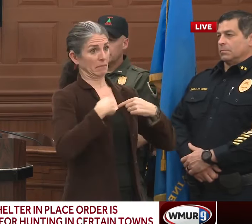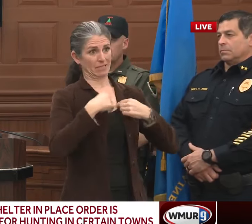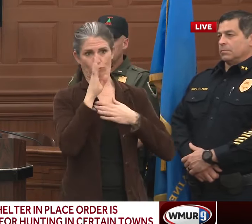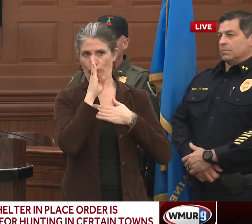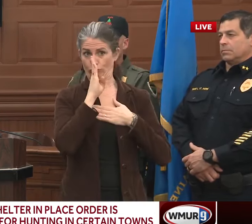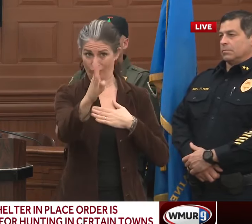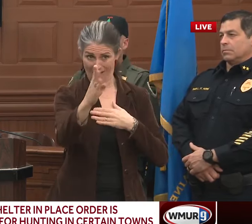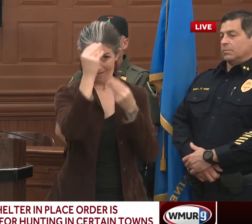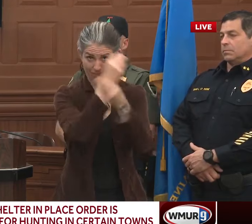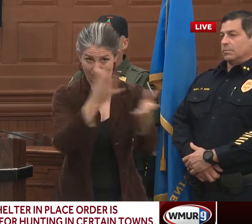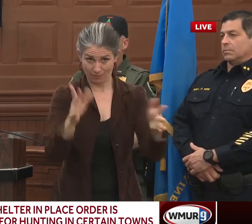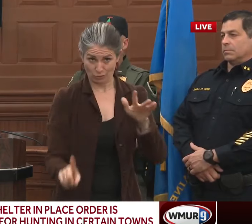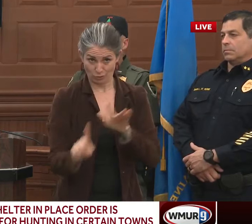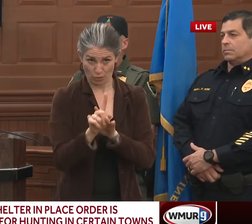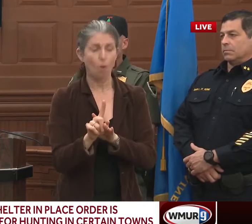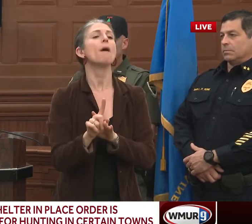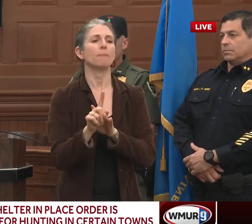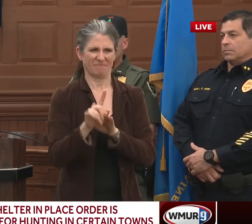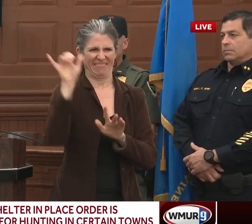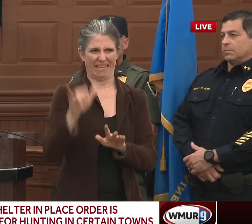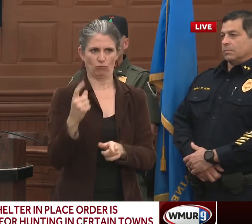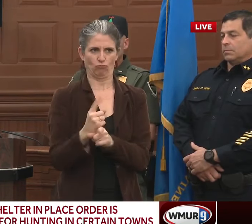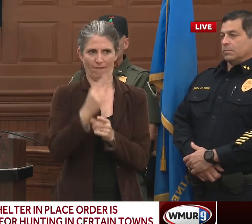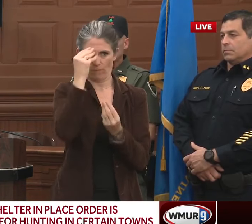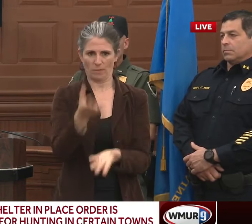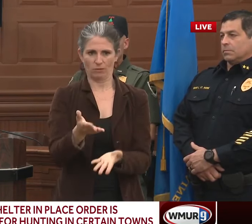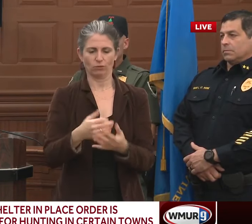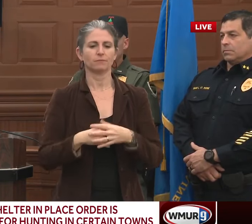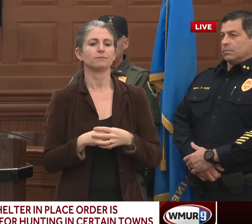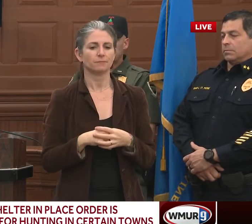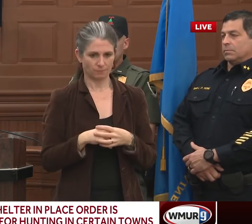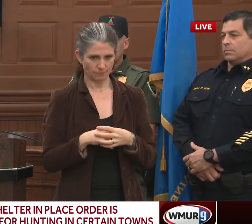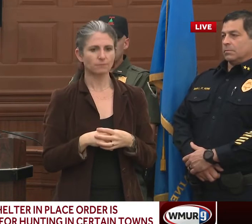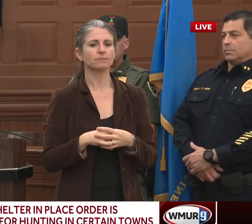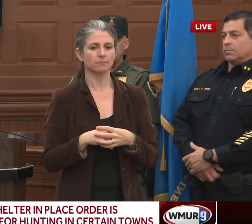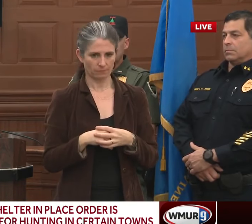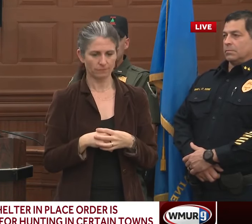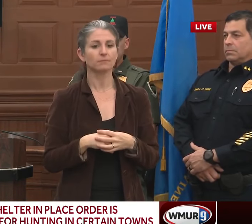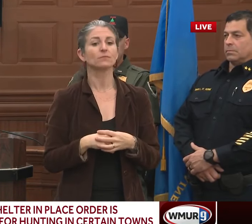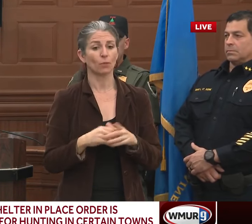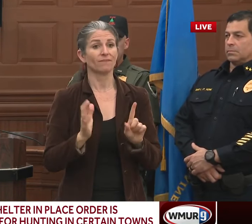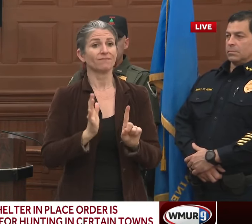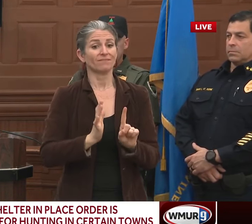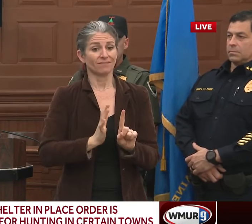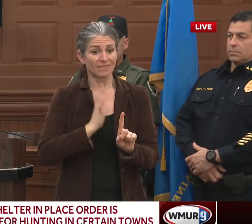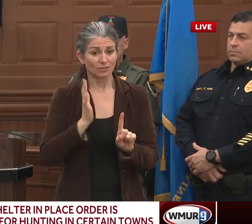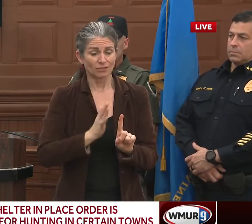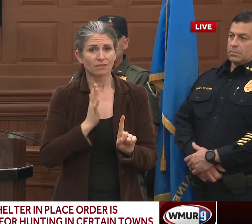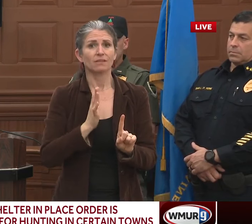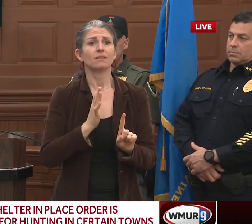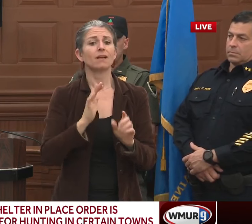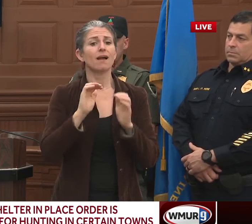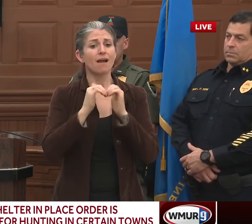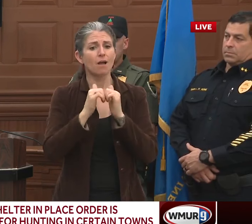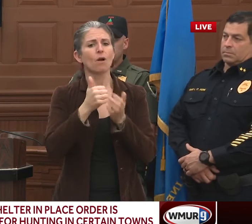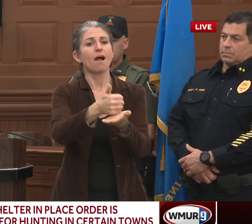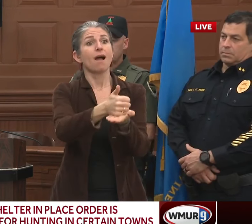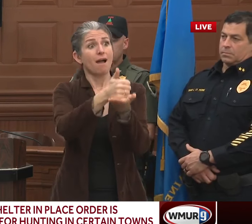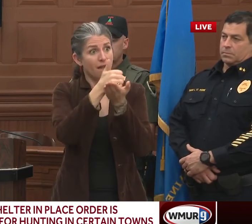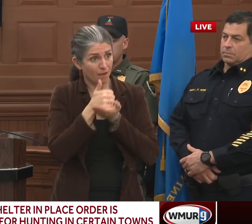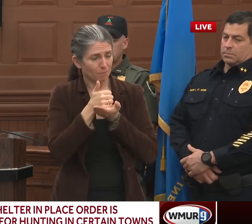And you've got a job to do, I get it, and we're trying to help you do your job, and if you can help us do our job, that would be greatly, greatly appreciated.